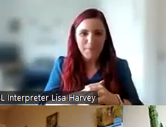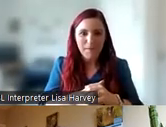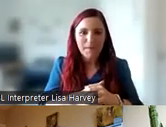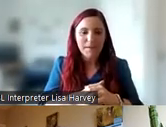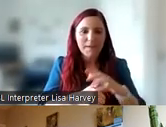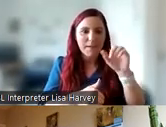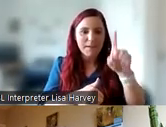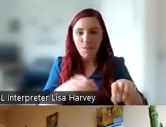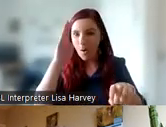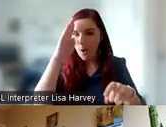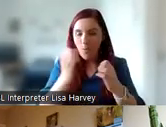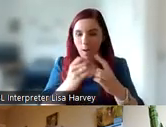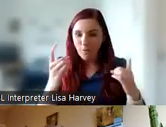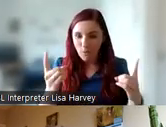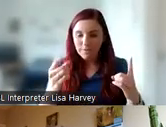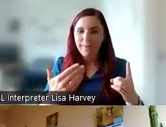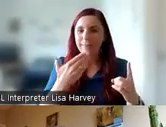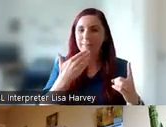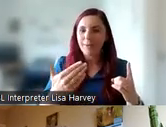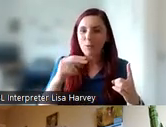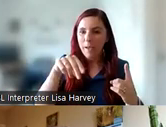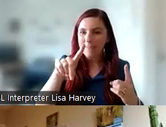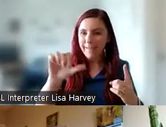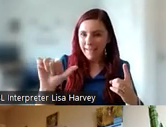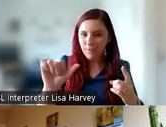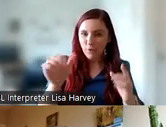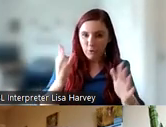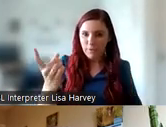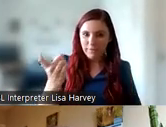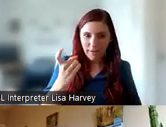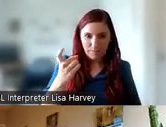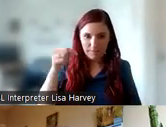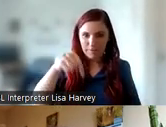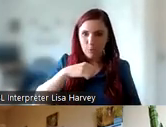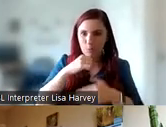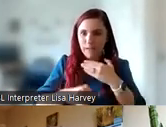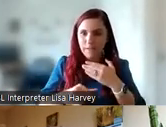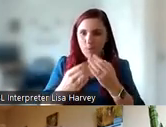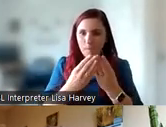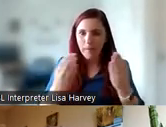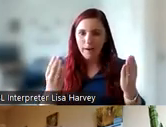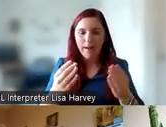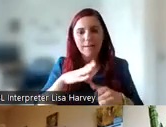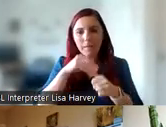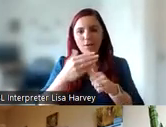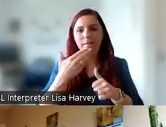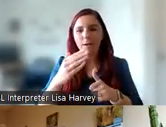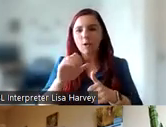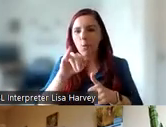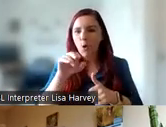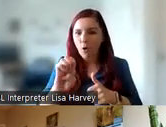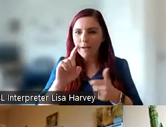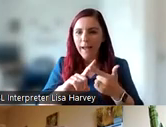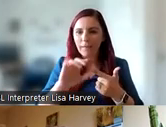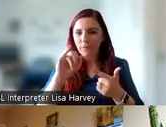hello, everybody. And thank you to the NDA for inviting me to contribute to this panel. And a special thank you to Anya and Fionn for